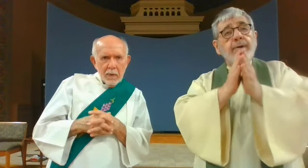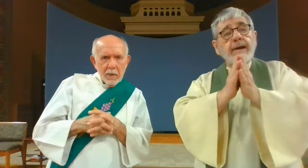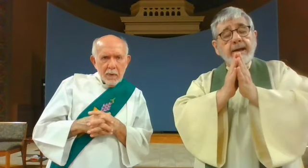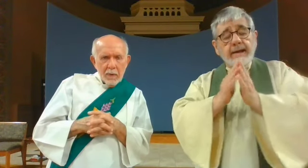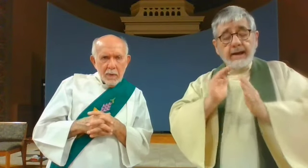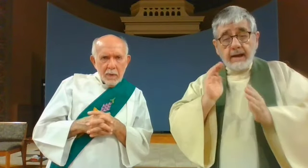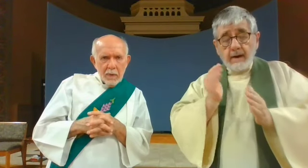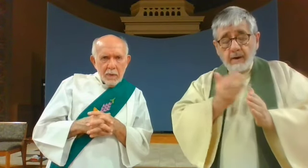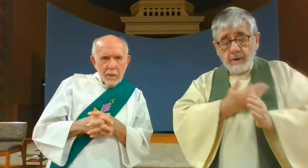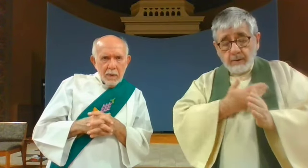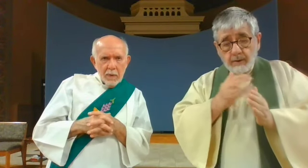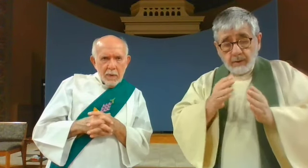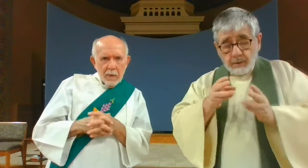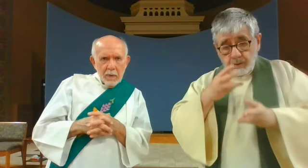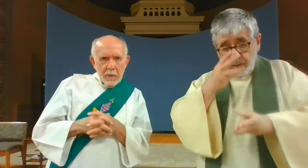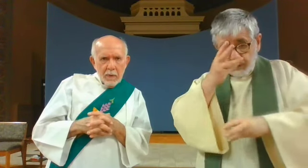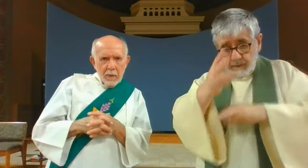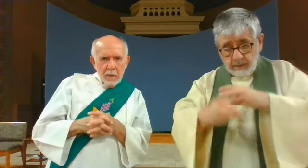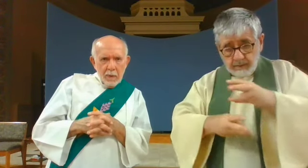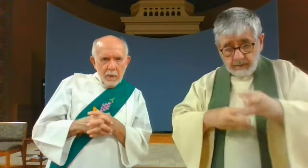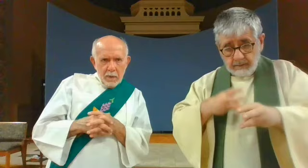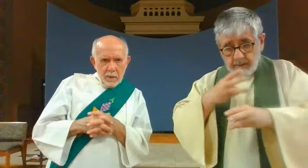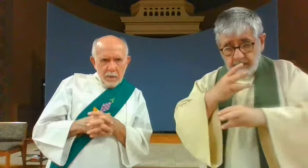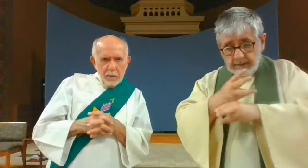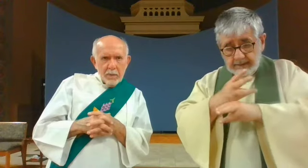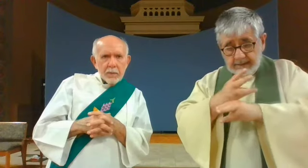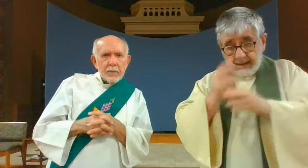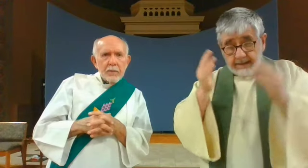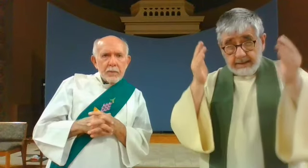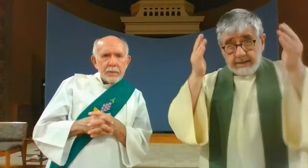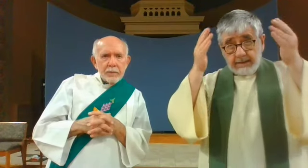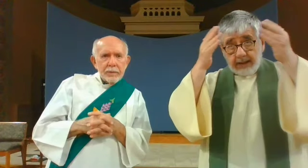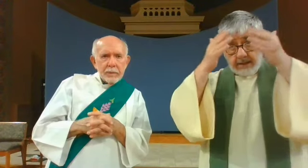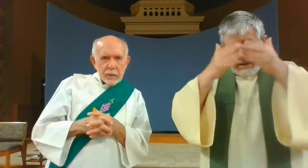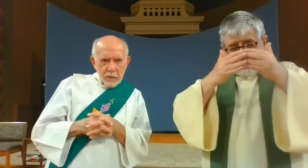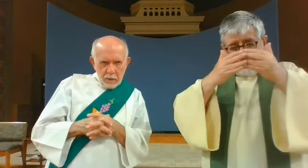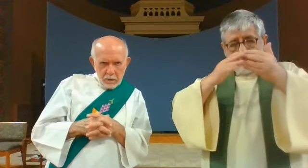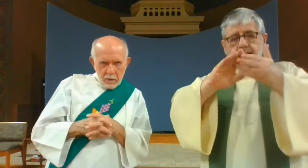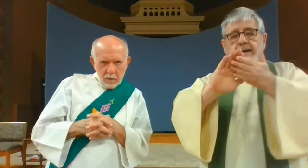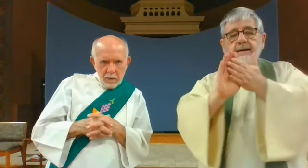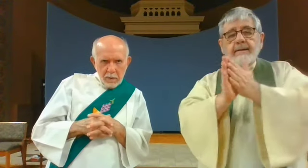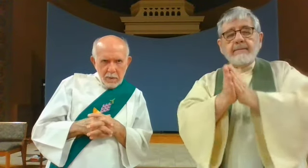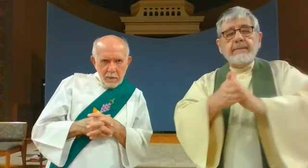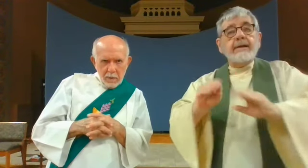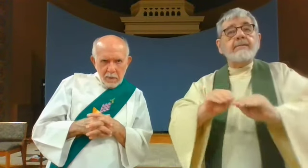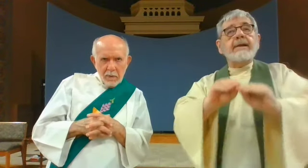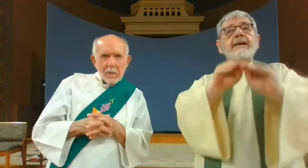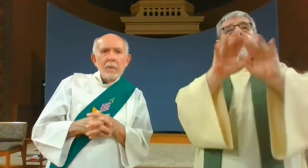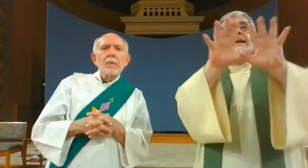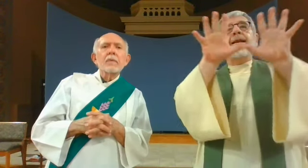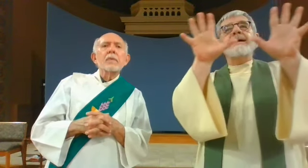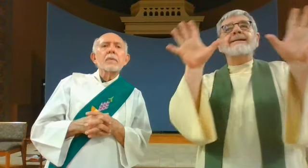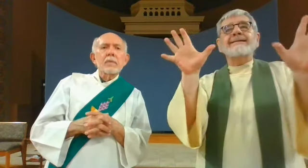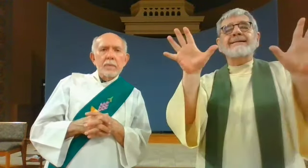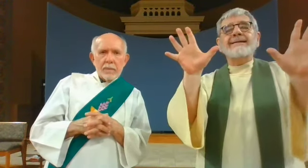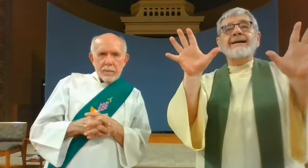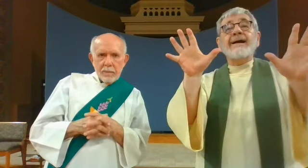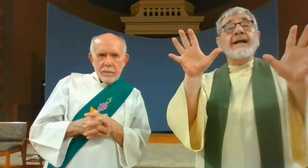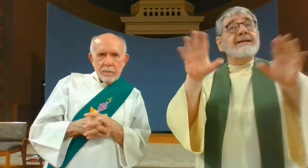we pray for our world in darkness but may it become full of light